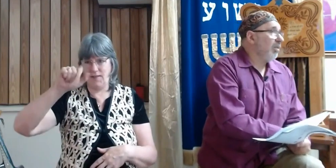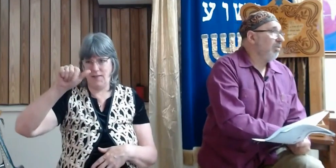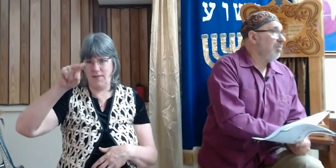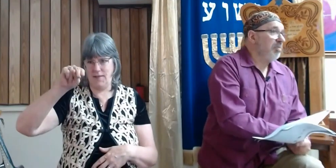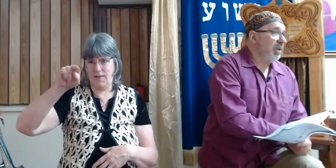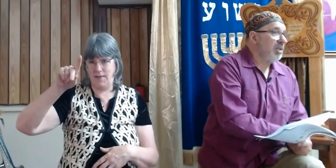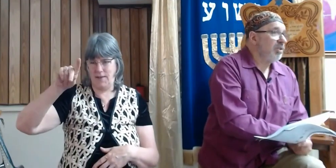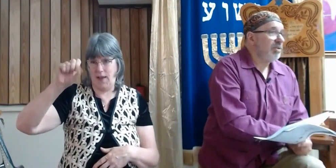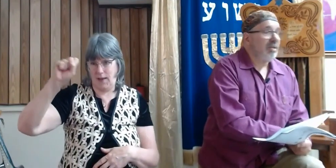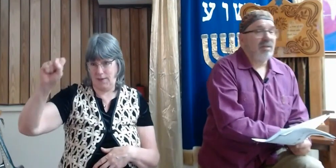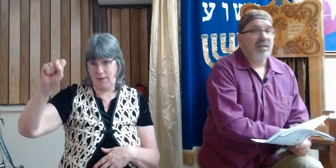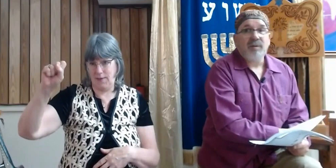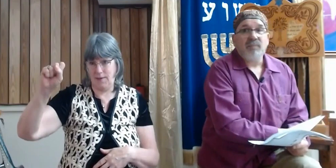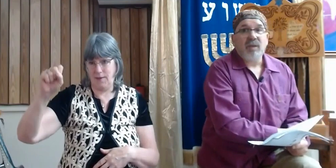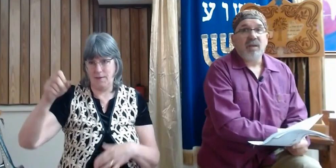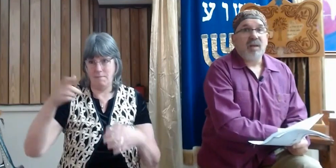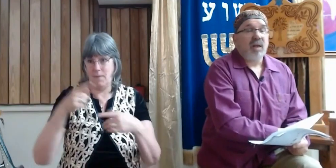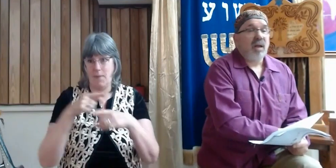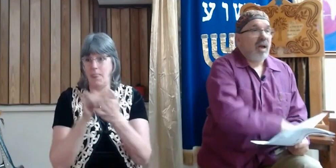taken from the British